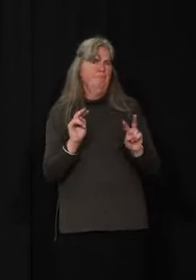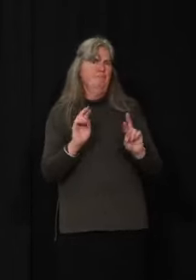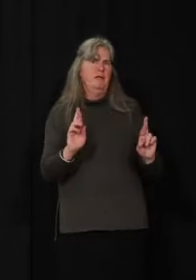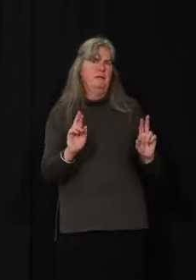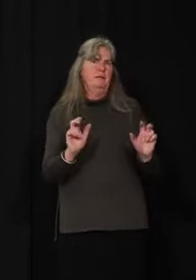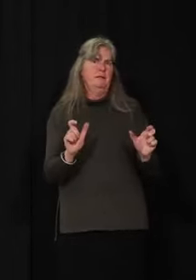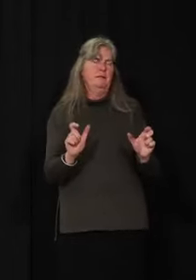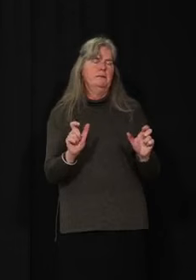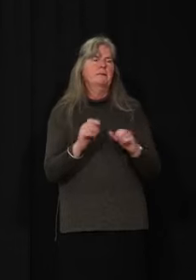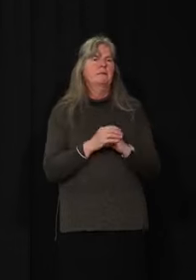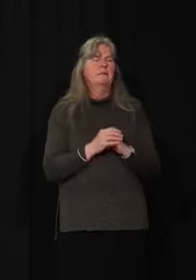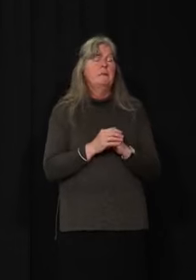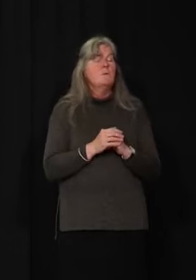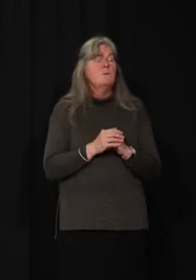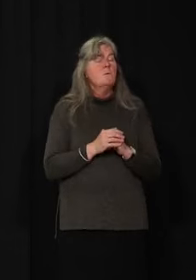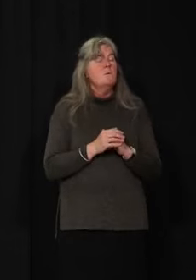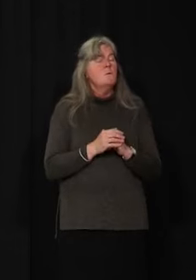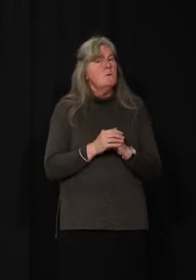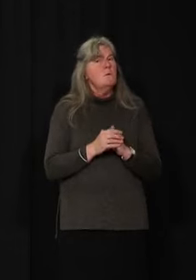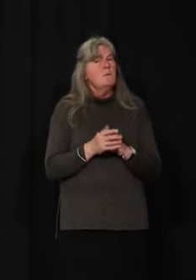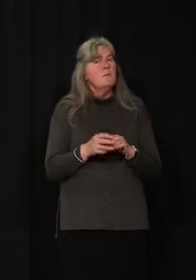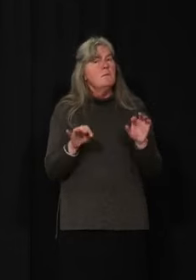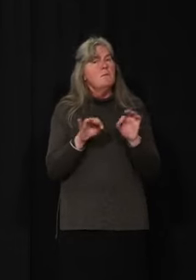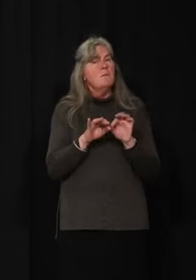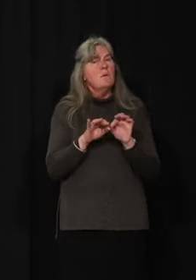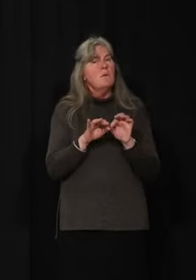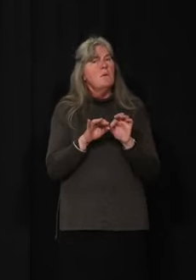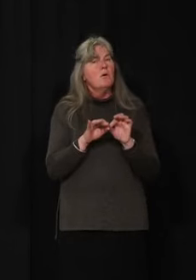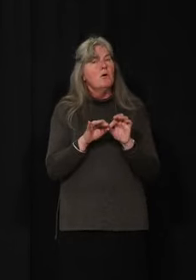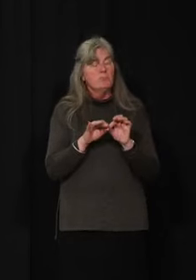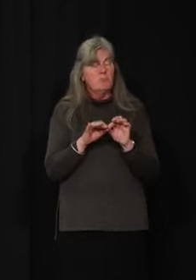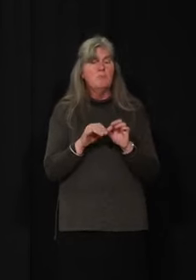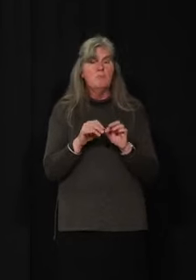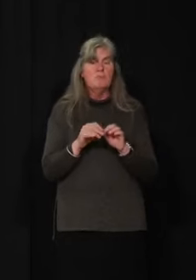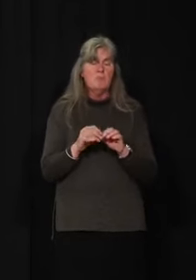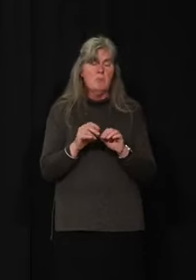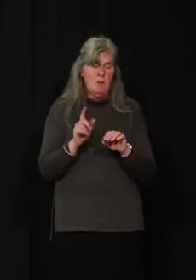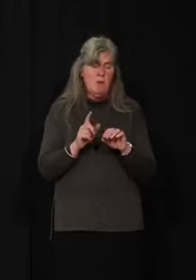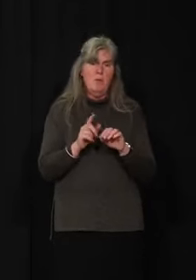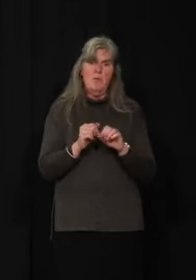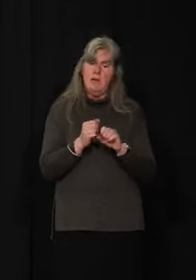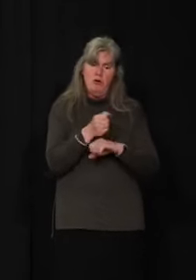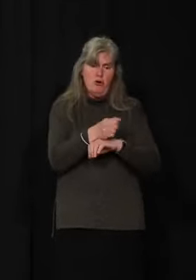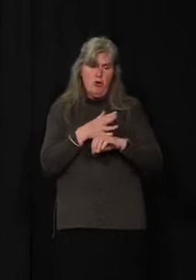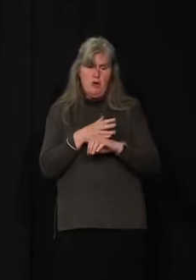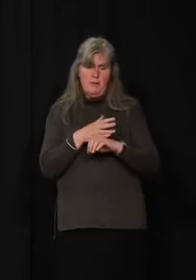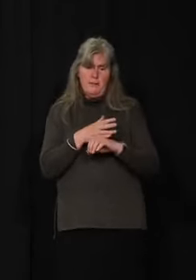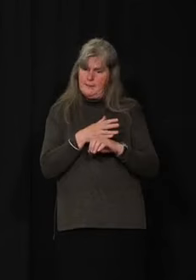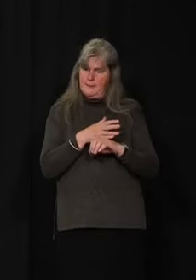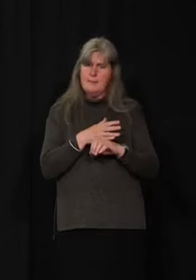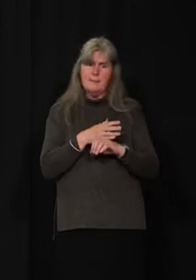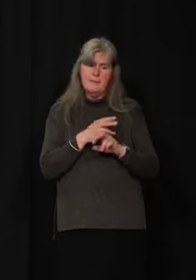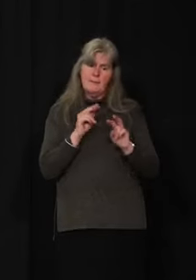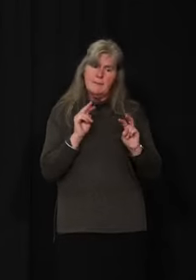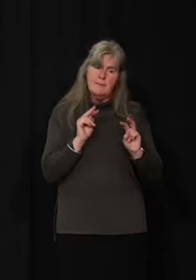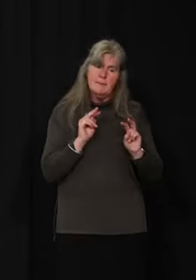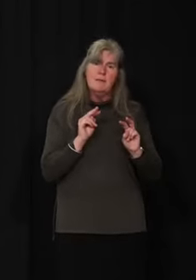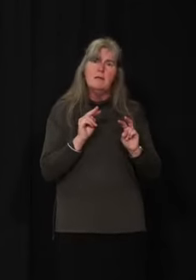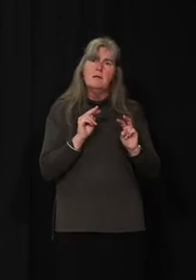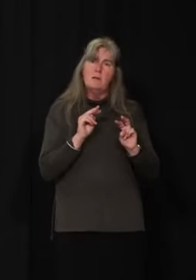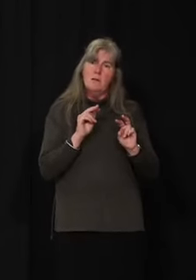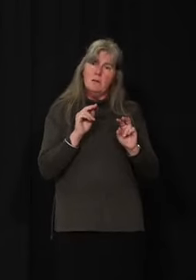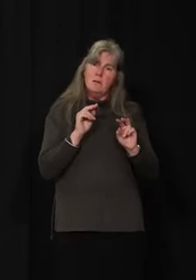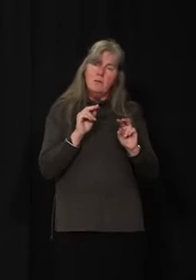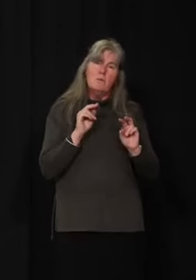Again, this is extremely important, that we took early actions to make sure that we protect our residents that are living in long